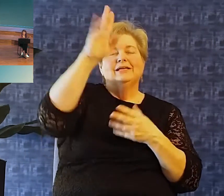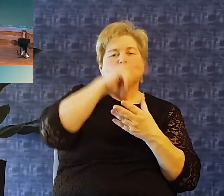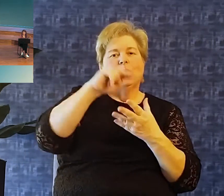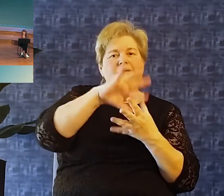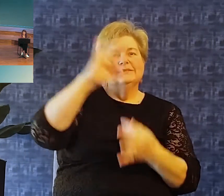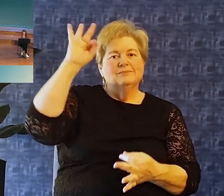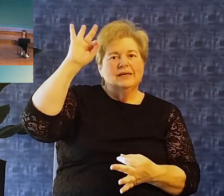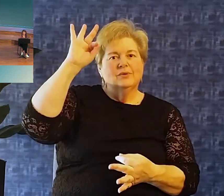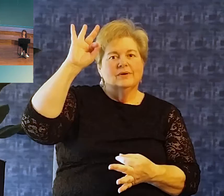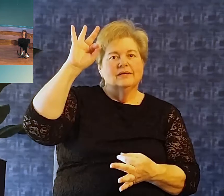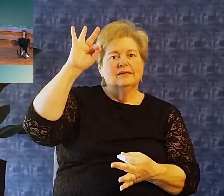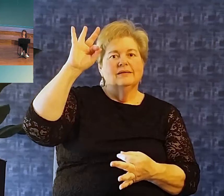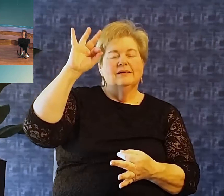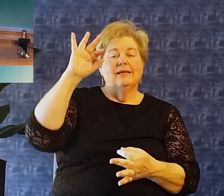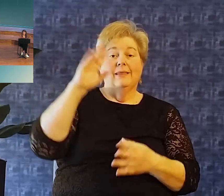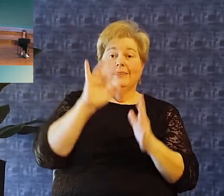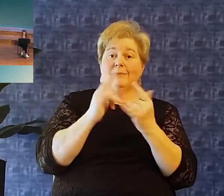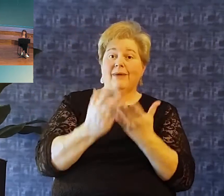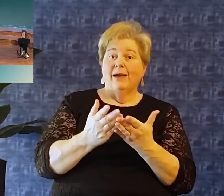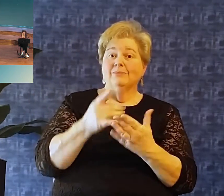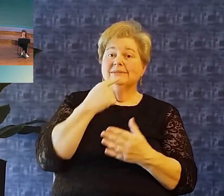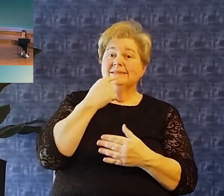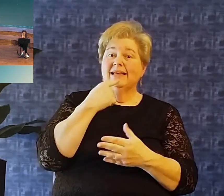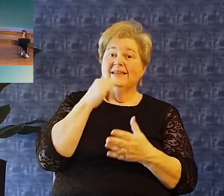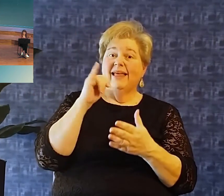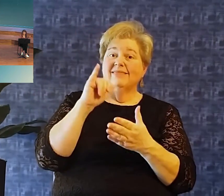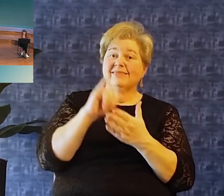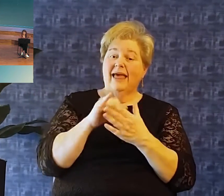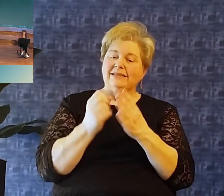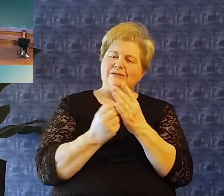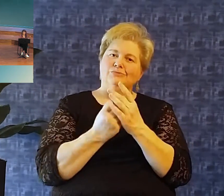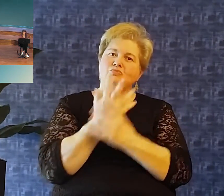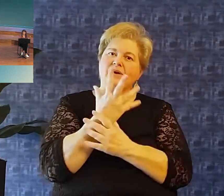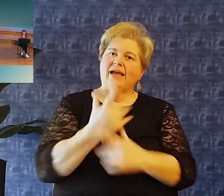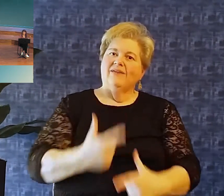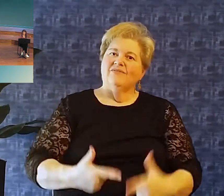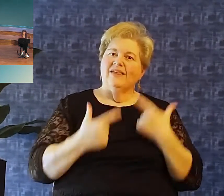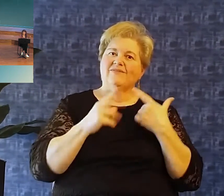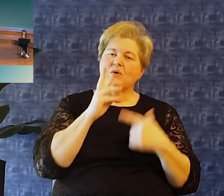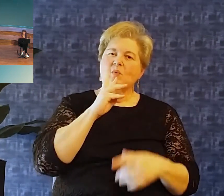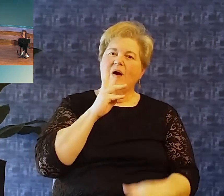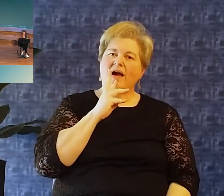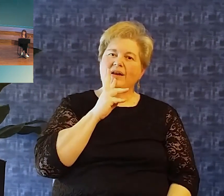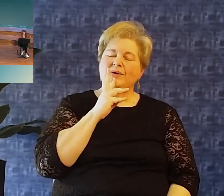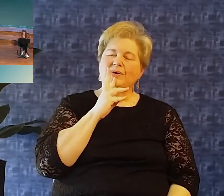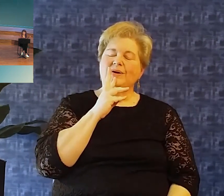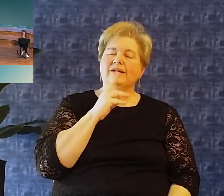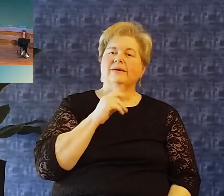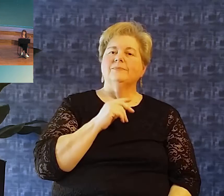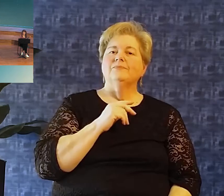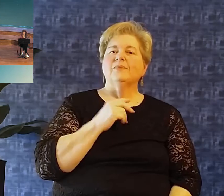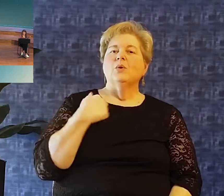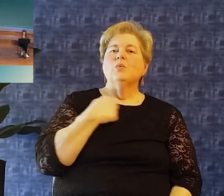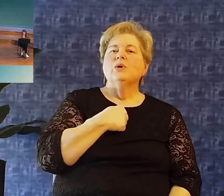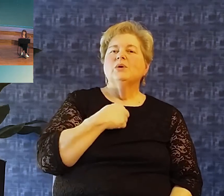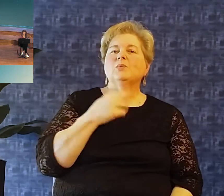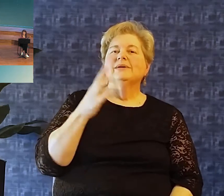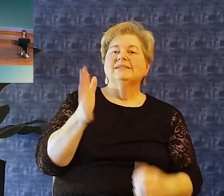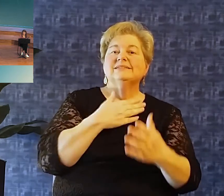Spirit, which the Bible calls a spring of living water, springing up to everlasting life. We're going to sing the song, his